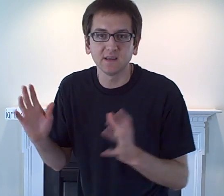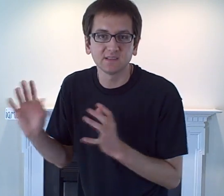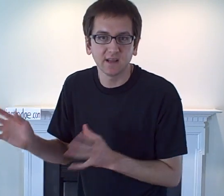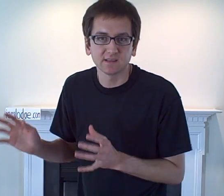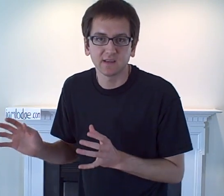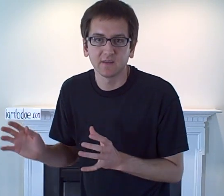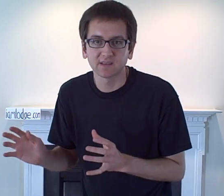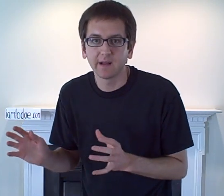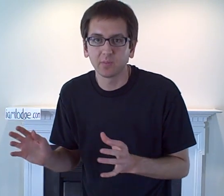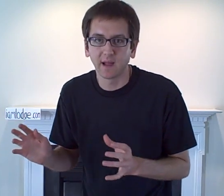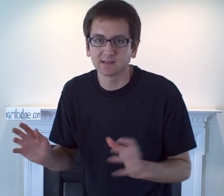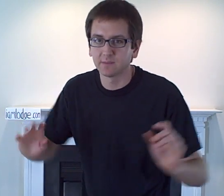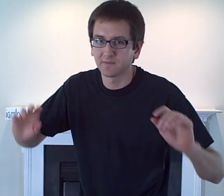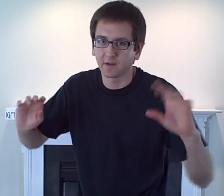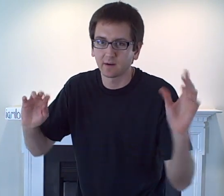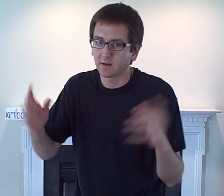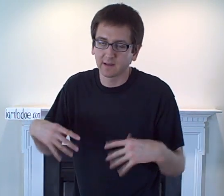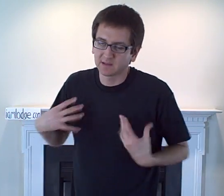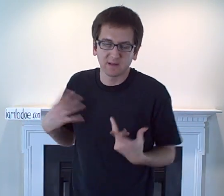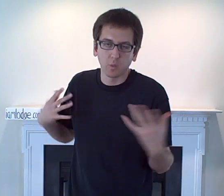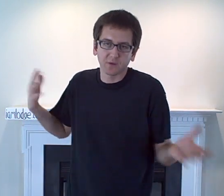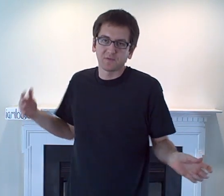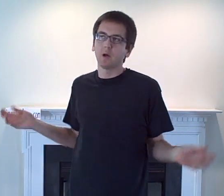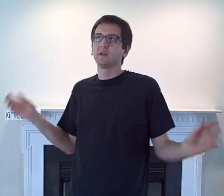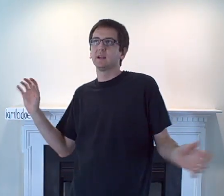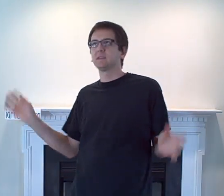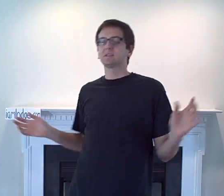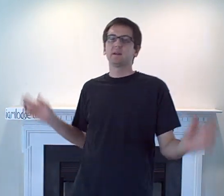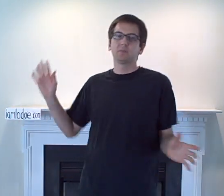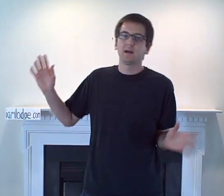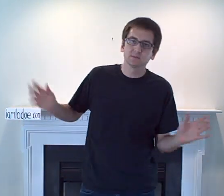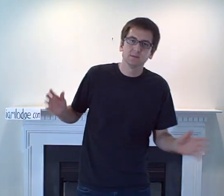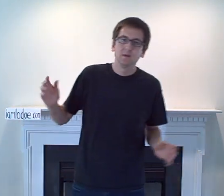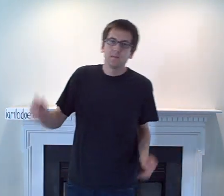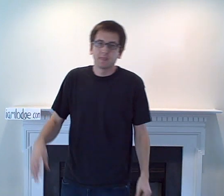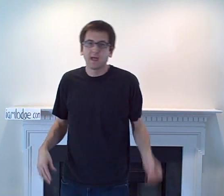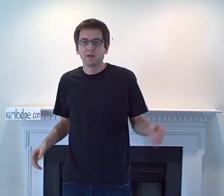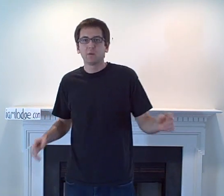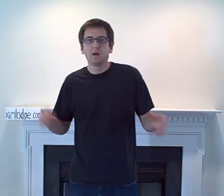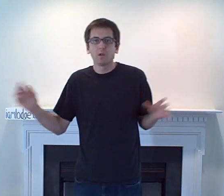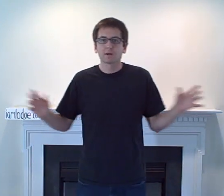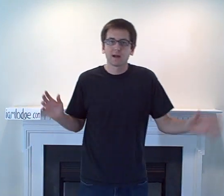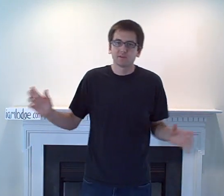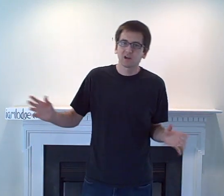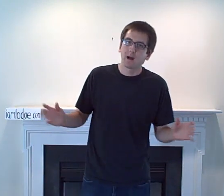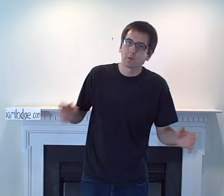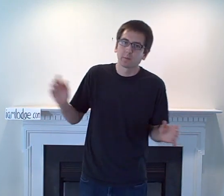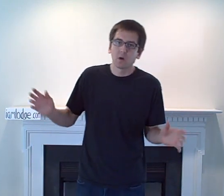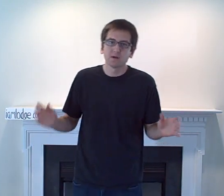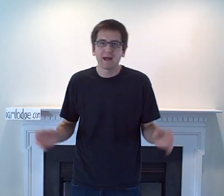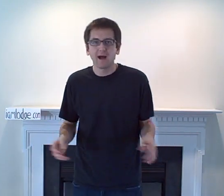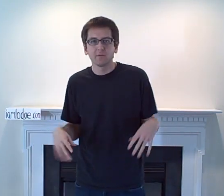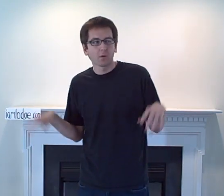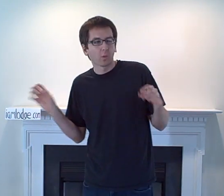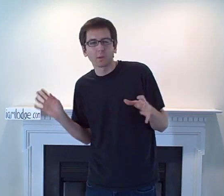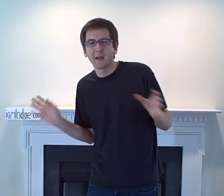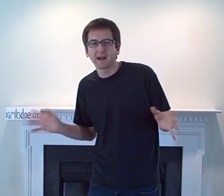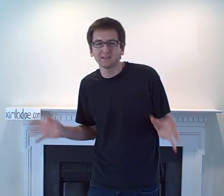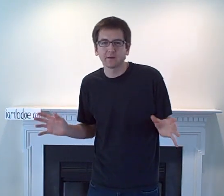sits in the cytoplasm, if they're, let's say we're floating in the cytoplasm, and we no longer have a job, we're broken down, or we're bacteria,